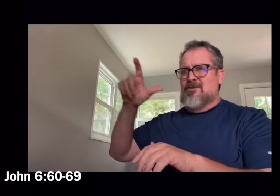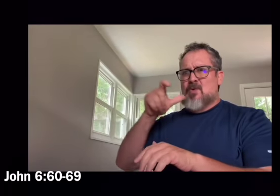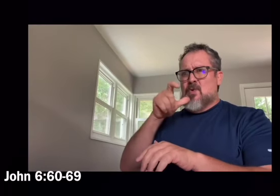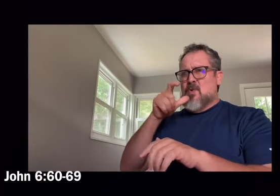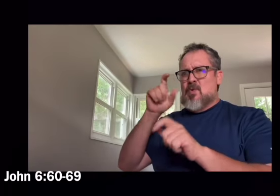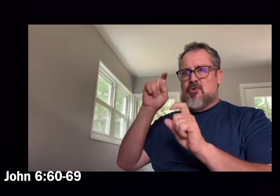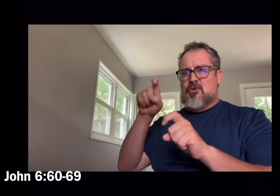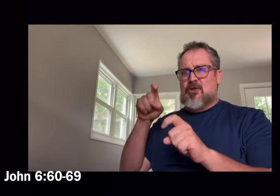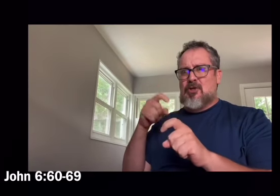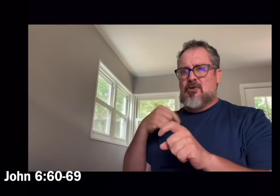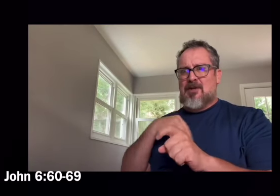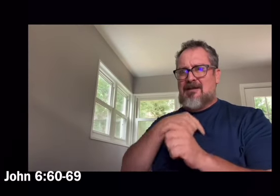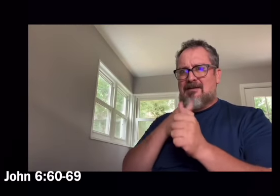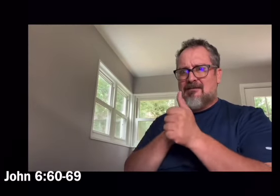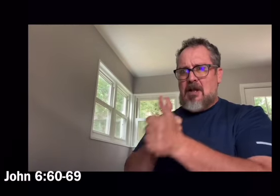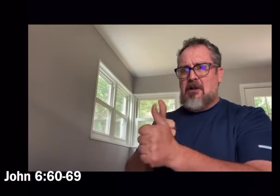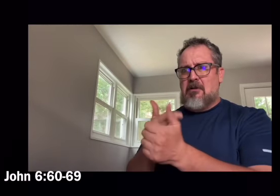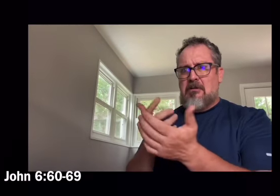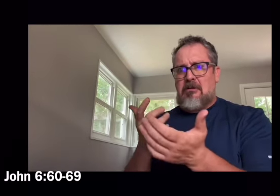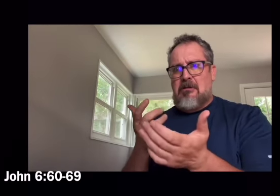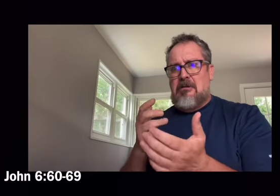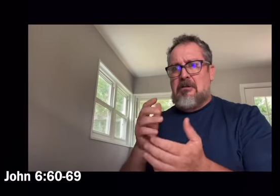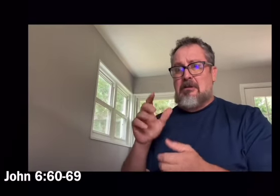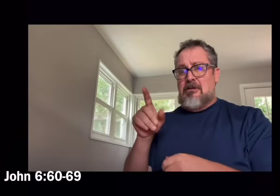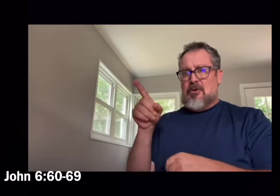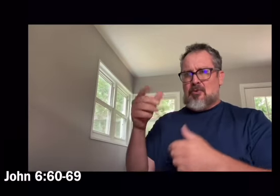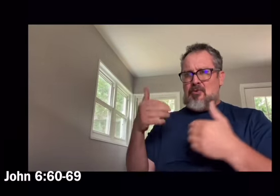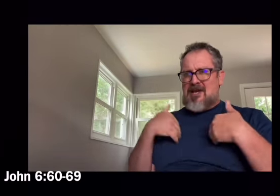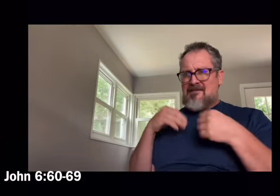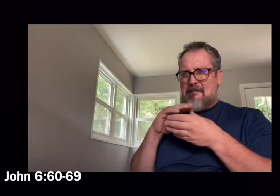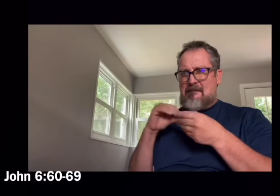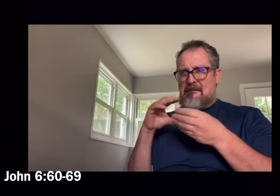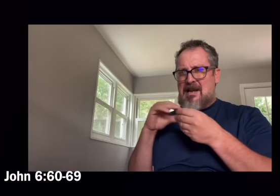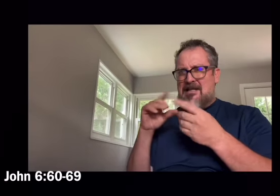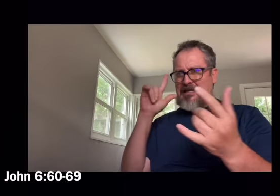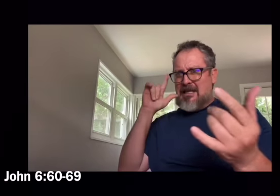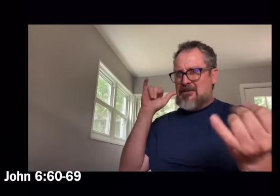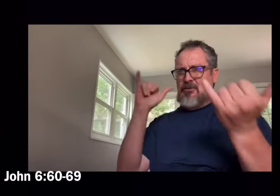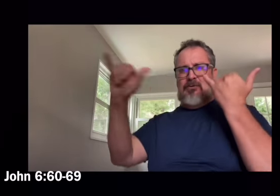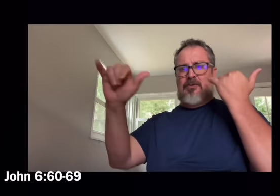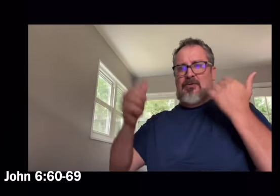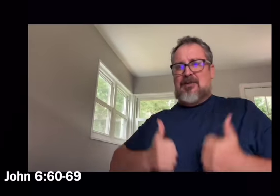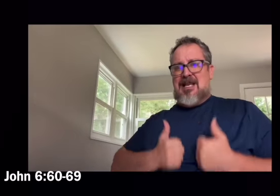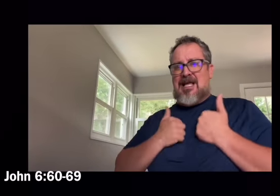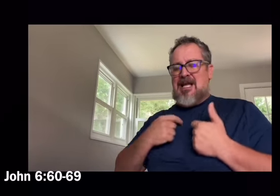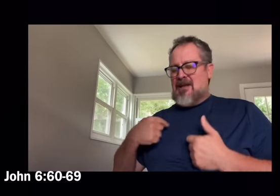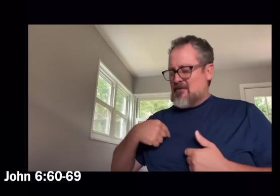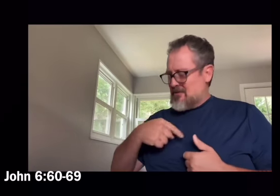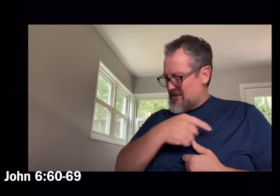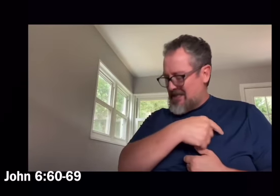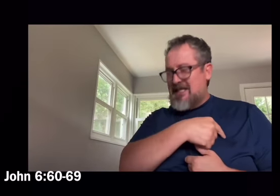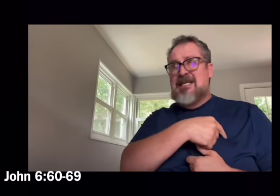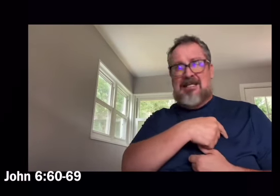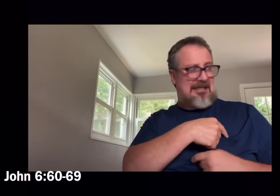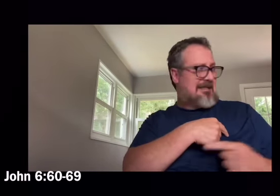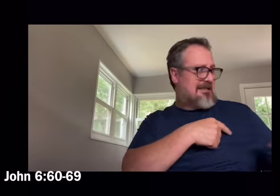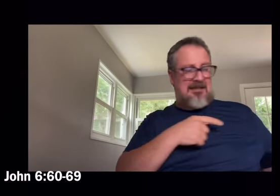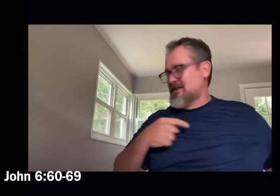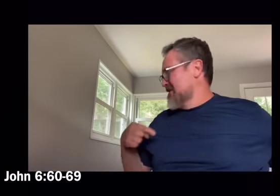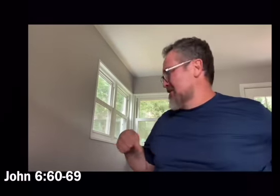Master, To whom shall we go? You have the words of eternal life. We have